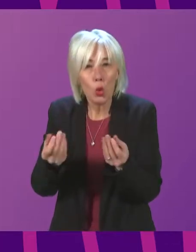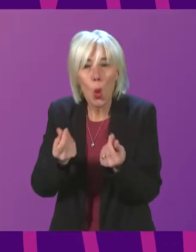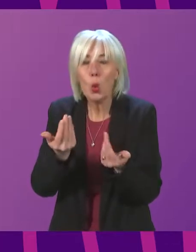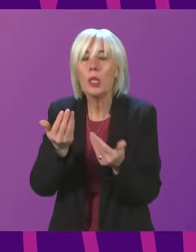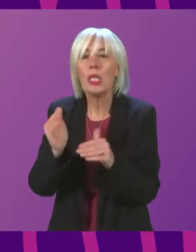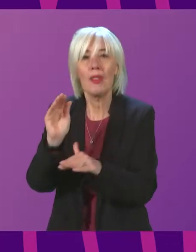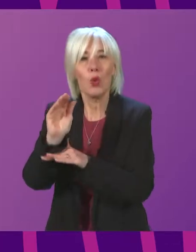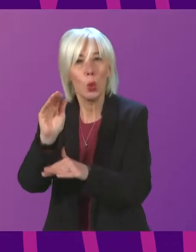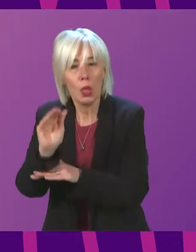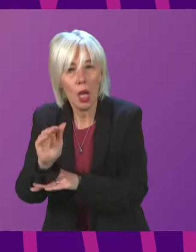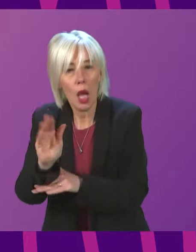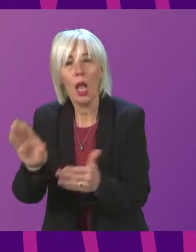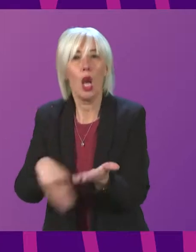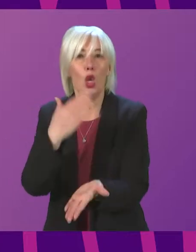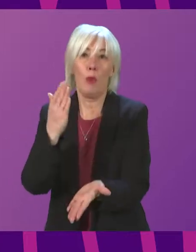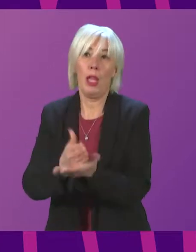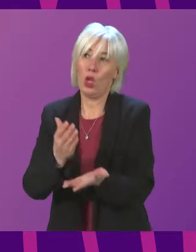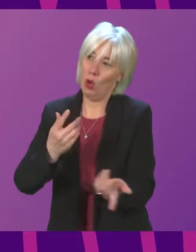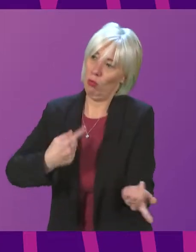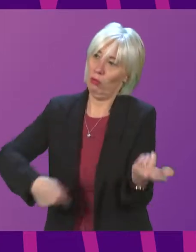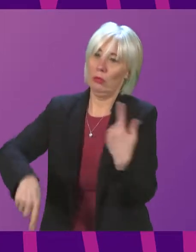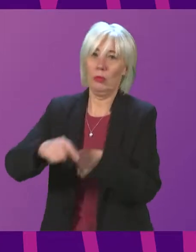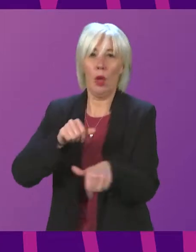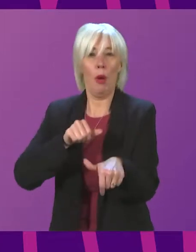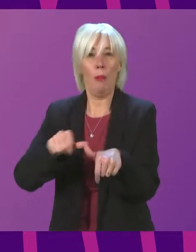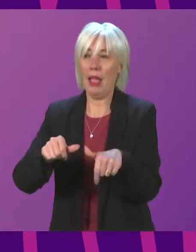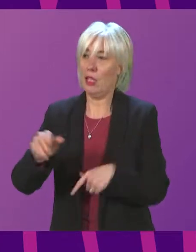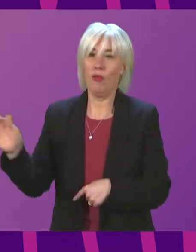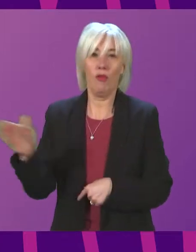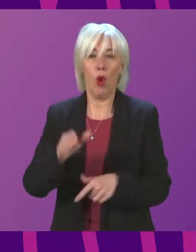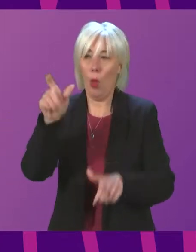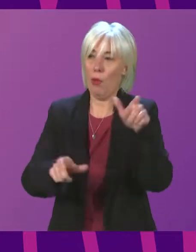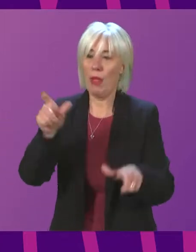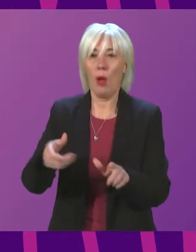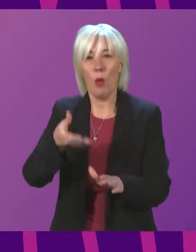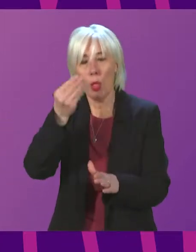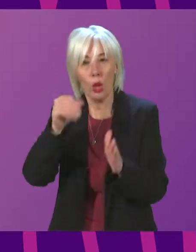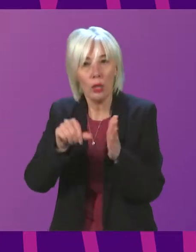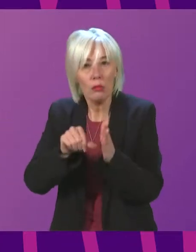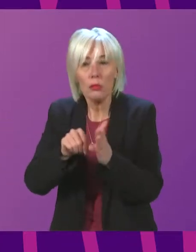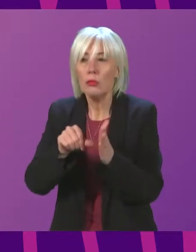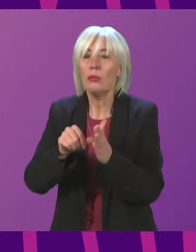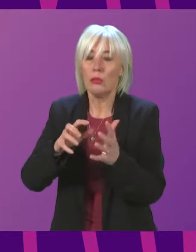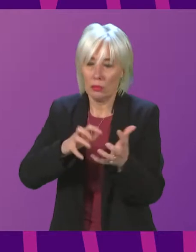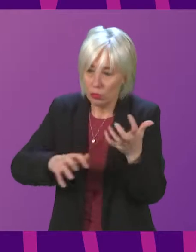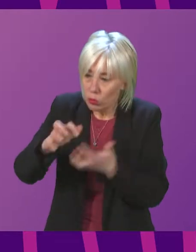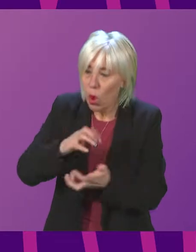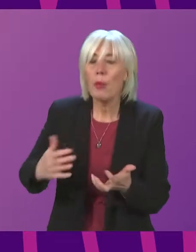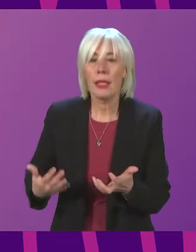to ensure that we do our level best for those folks with learning disabilities and more complex needs.